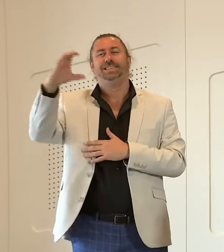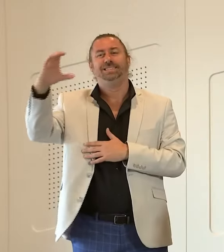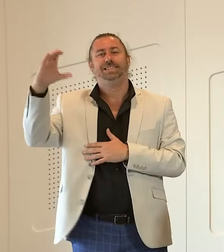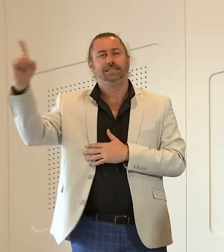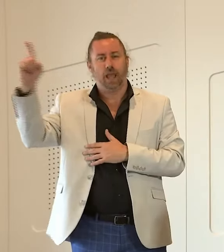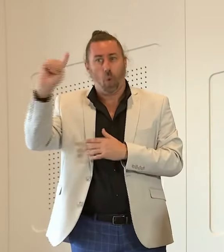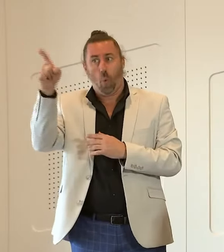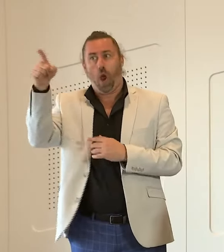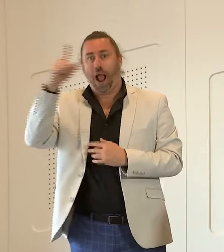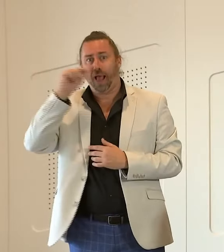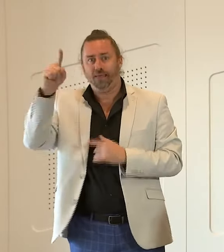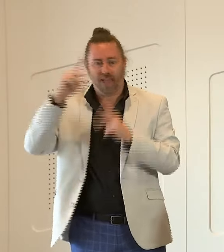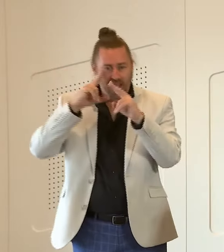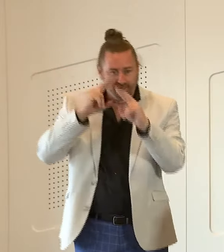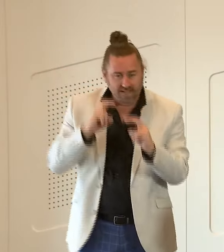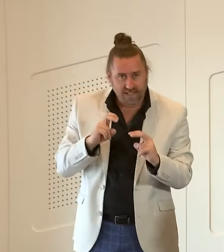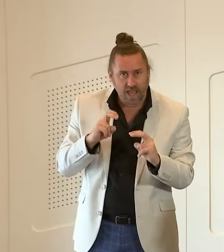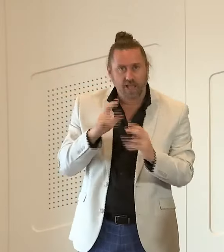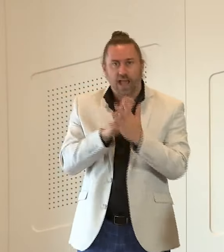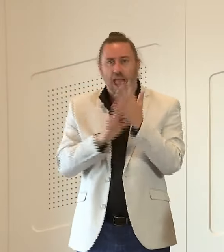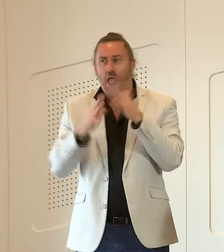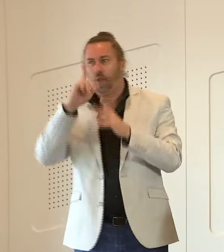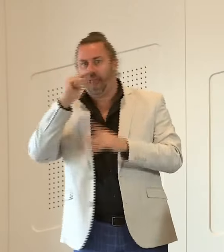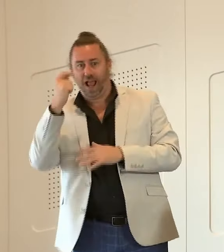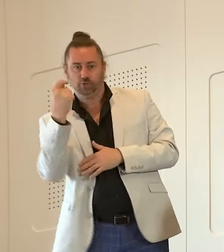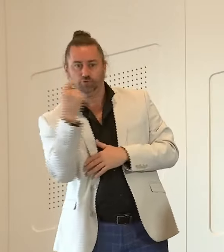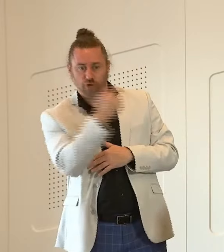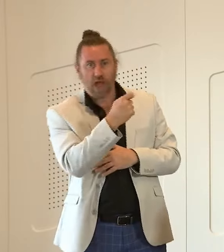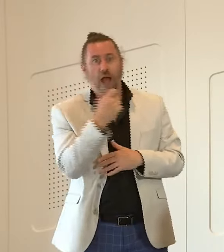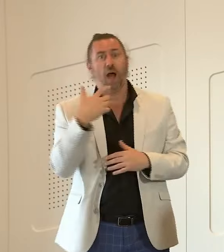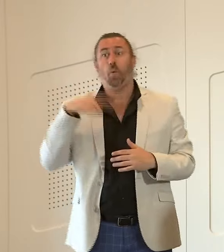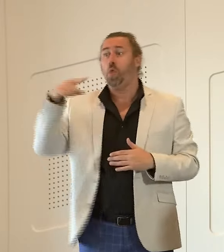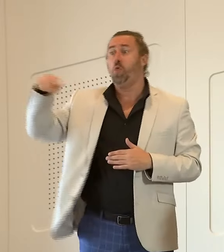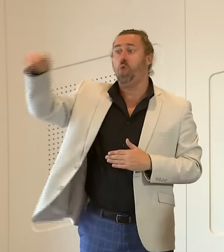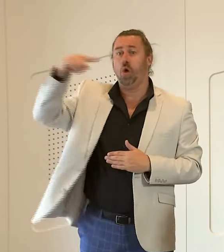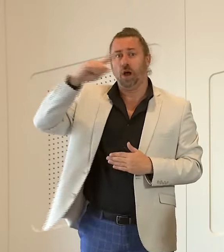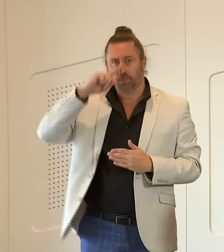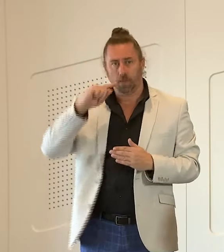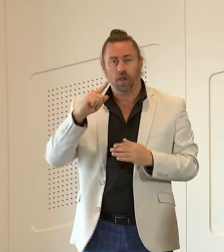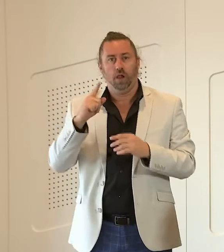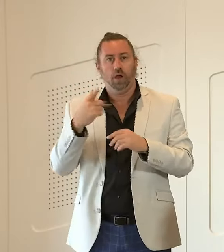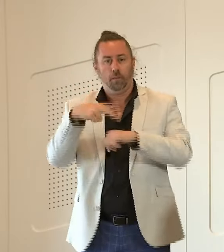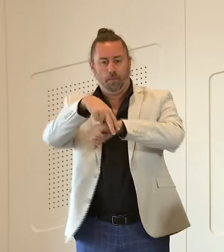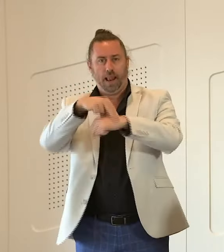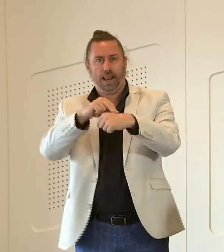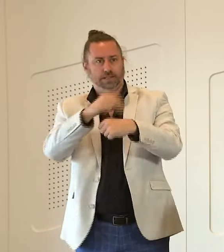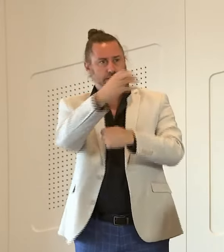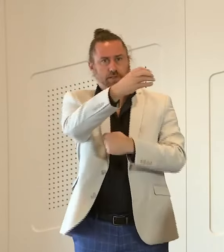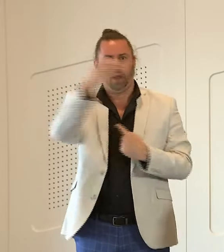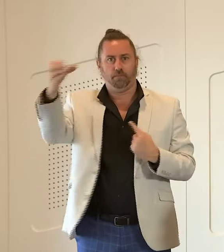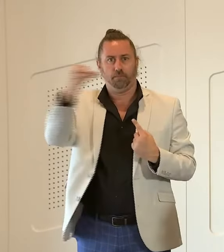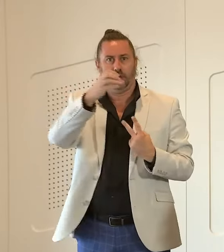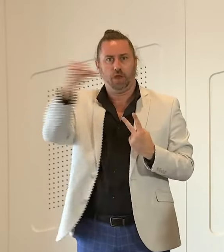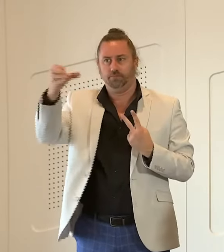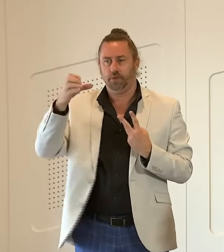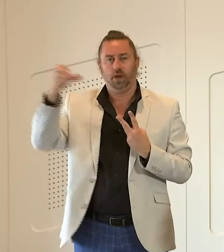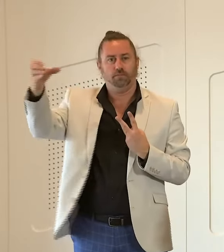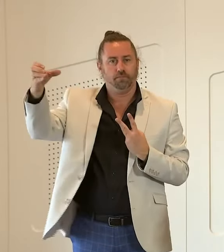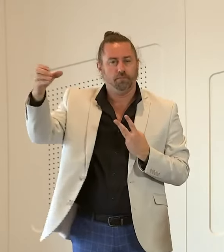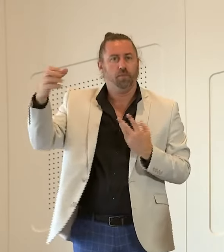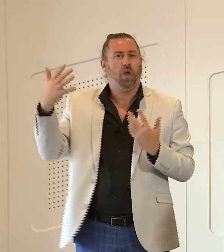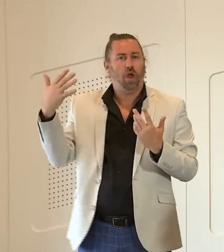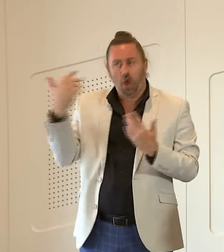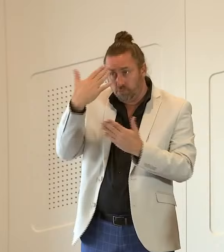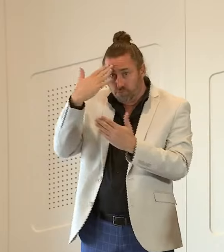role of seconda police officers at the commission as a commission of inquiry or similar to be led by senior counsel of sufficient standing to